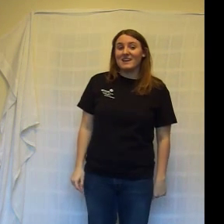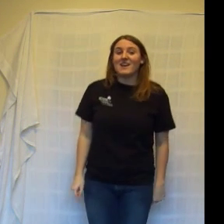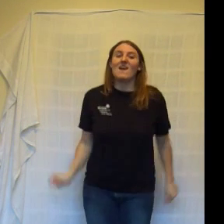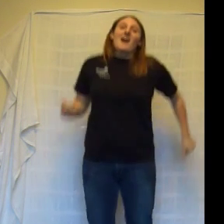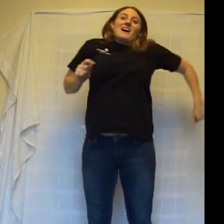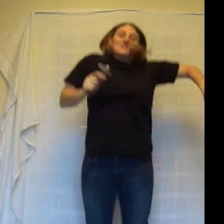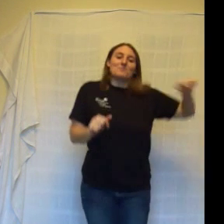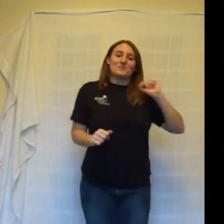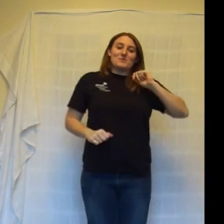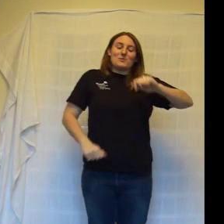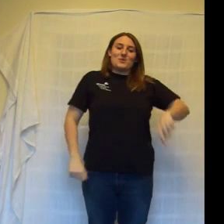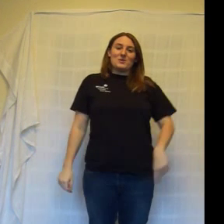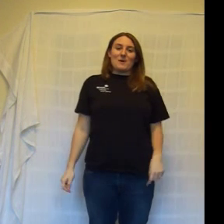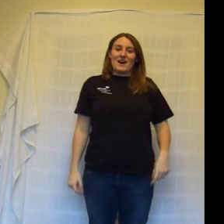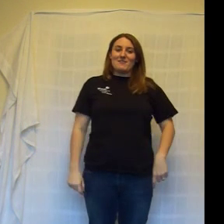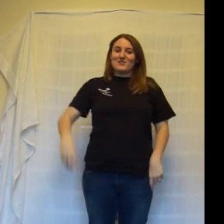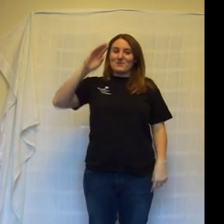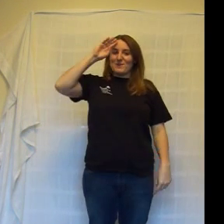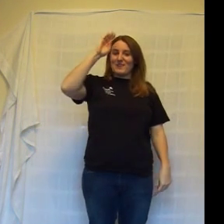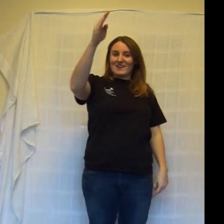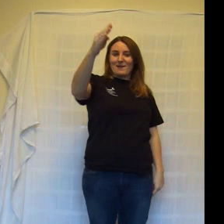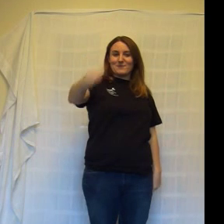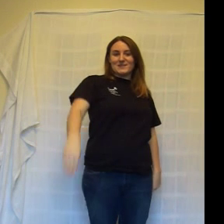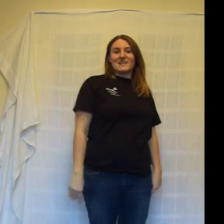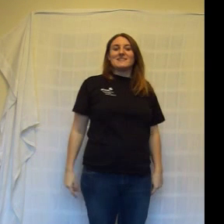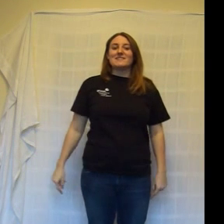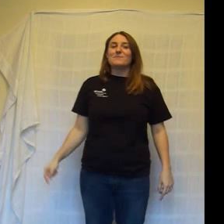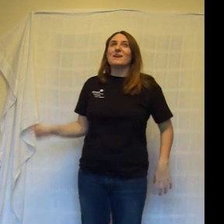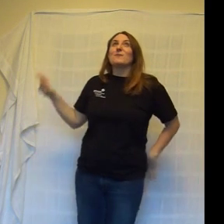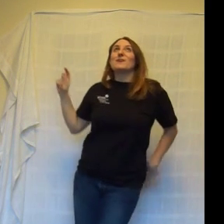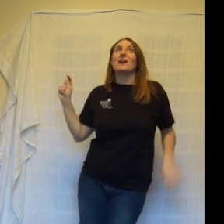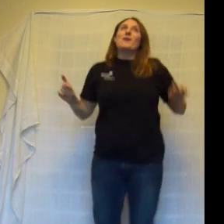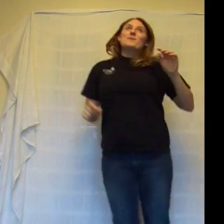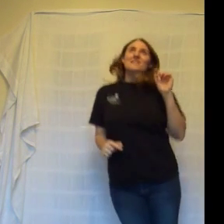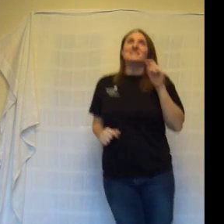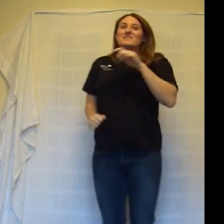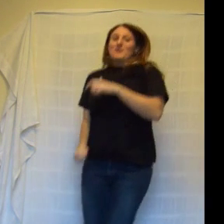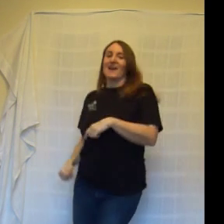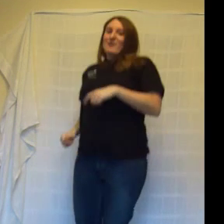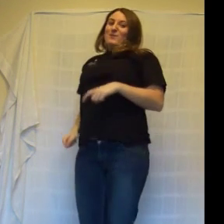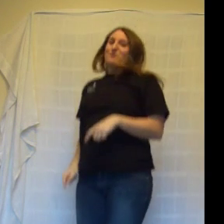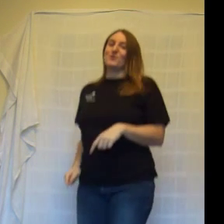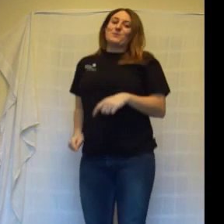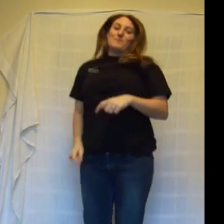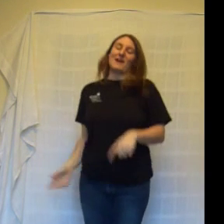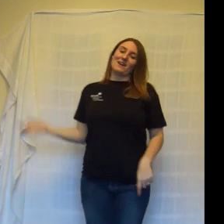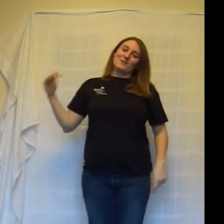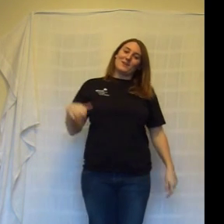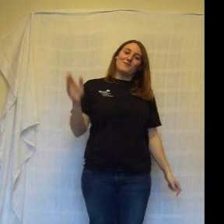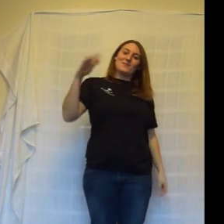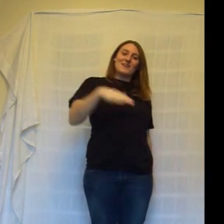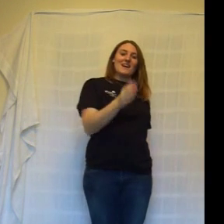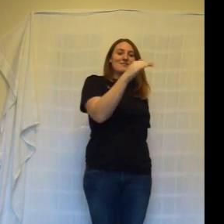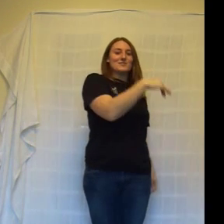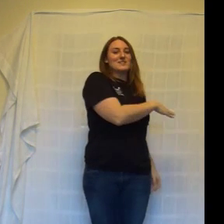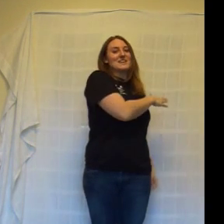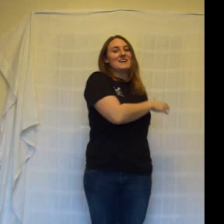I jumped aboard a pirate ship and the captain said to me, we're going this way, that way, forward, backward, over the Irish Sea.